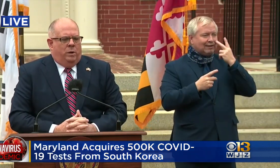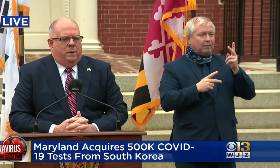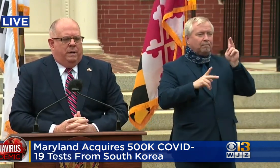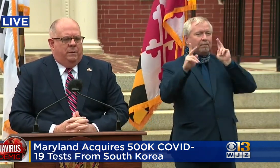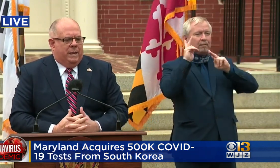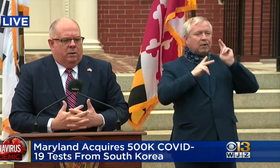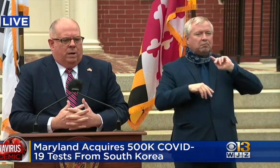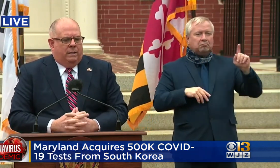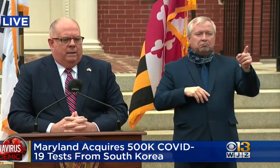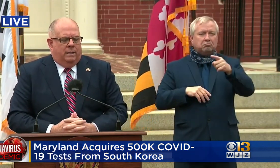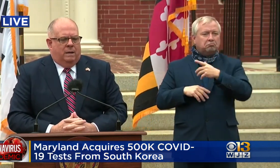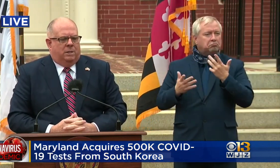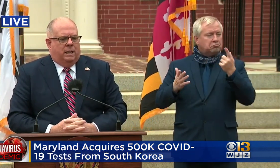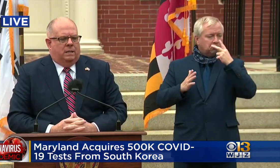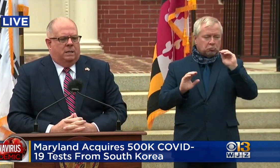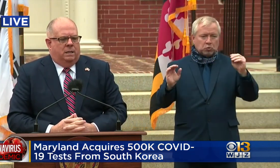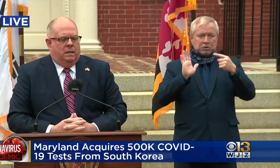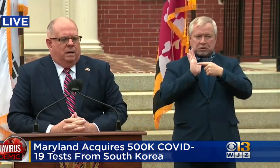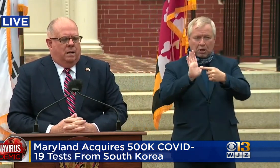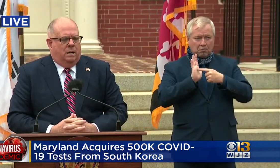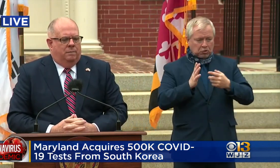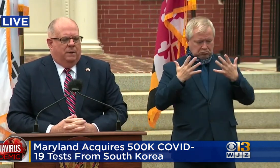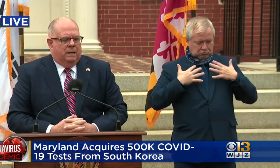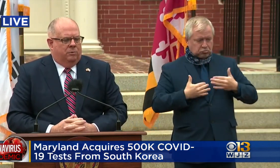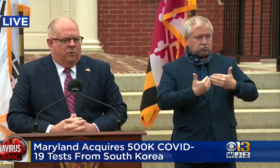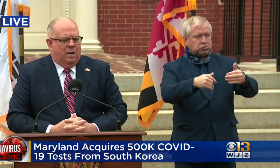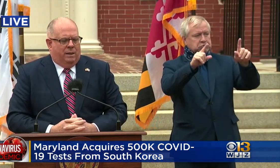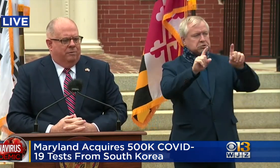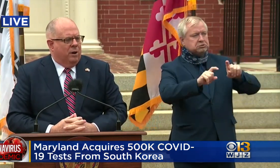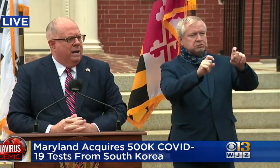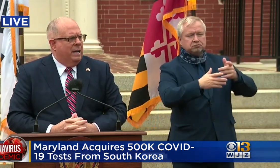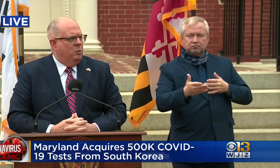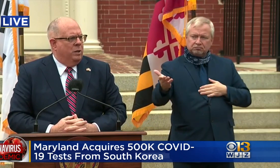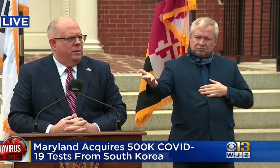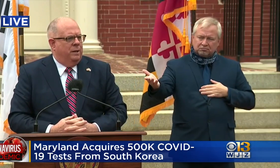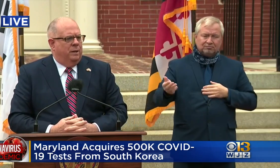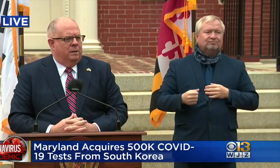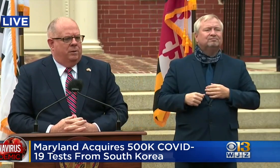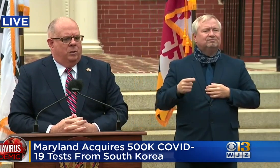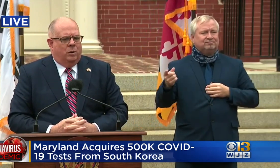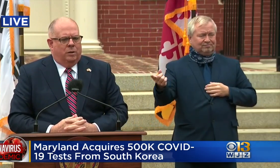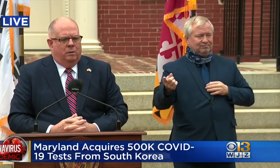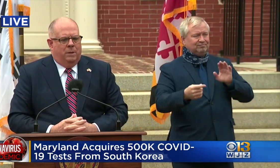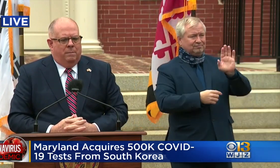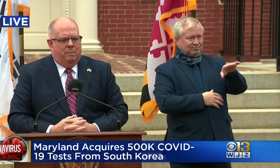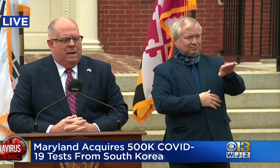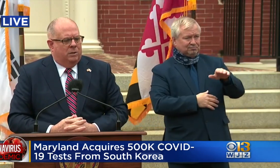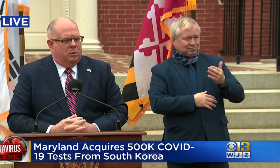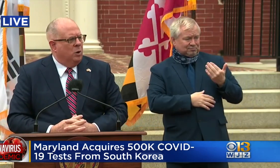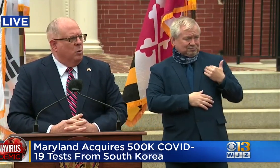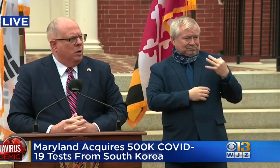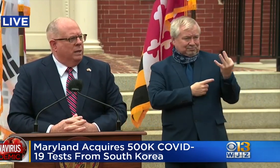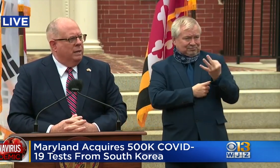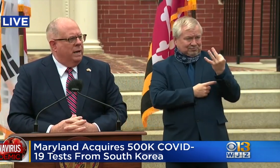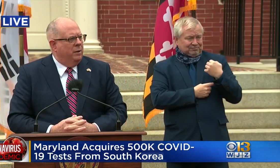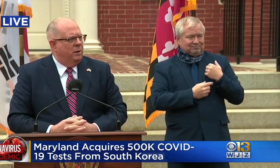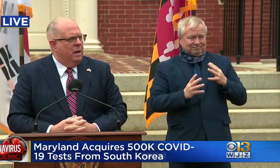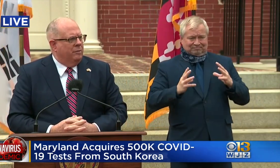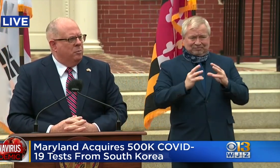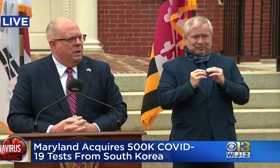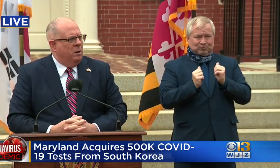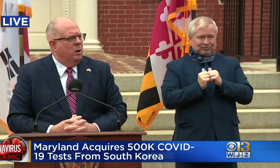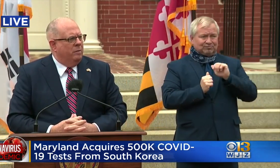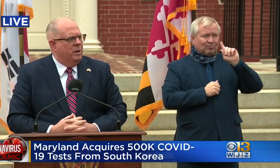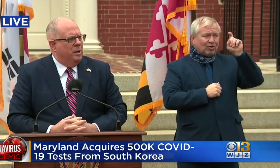Well, we've been, we had a great conversation, I guess, I think Friday with Governor Northam and Mayor Bowser. We're all working together.